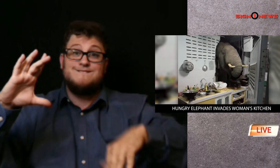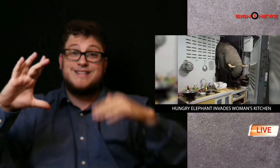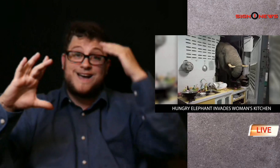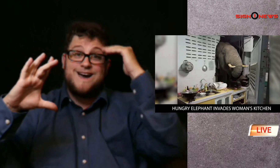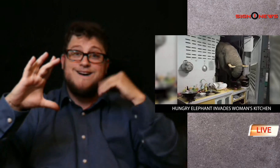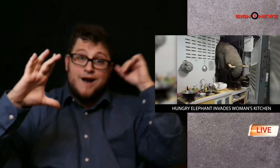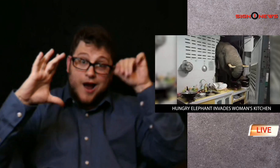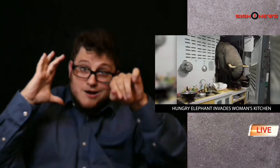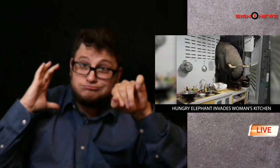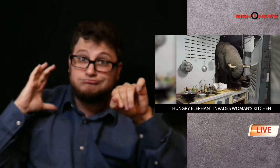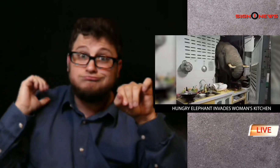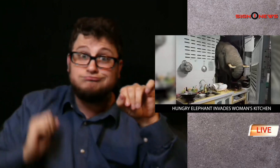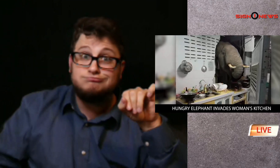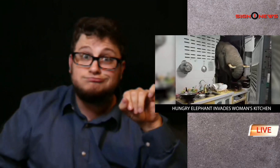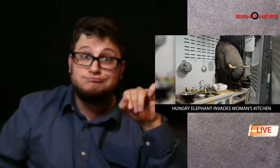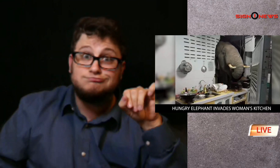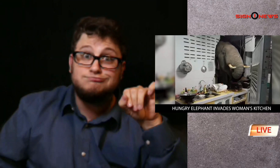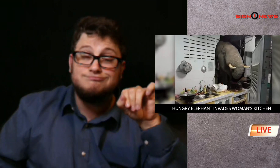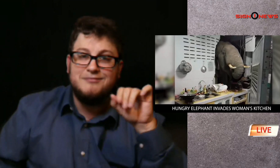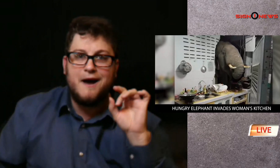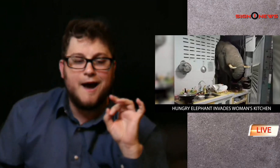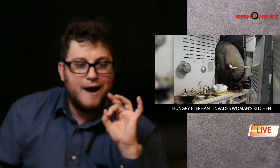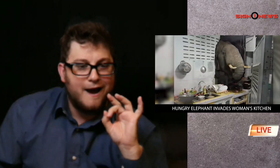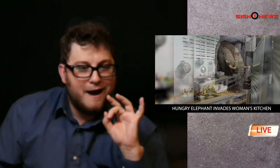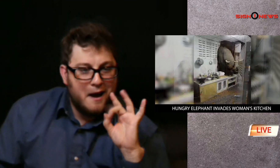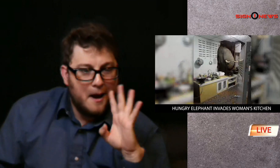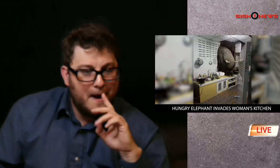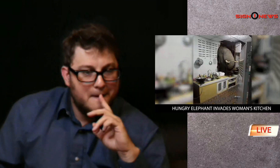and elephant's head poking through a hole in her wall